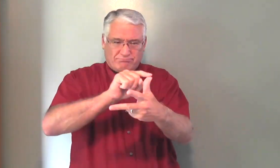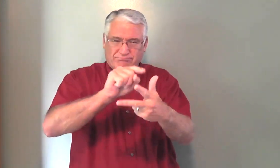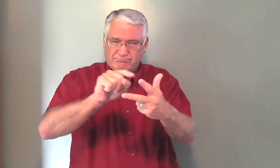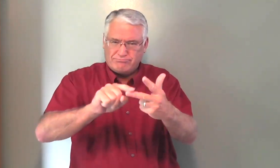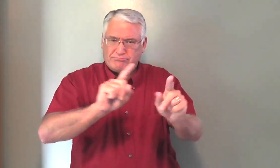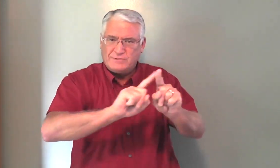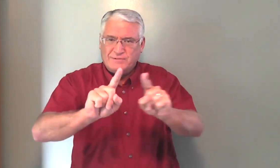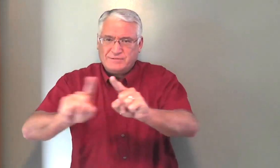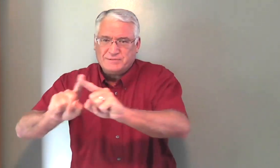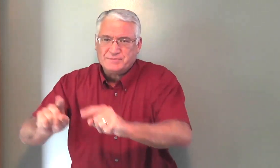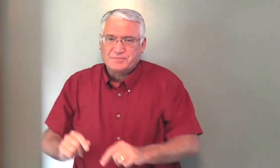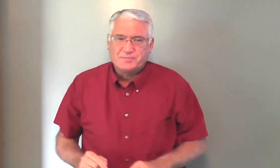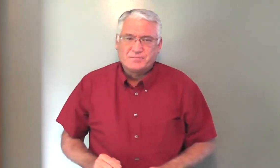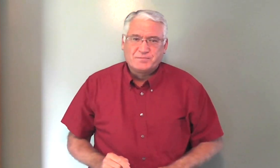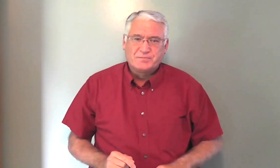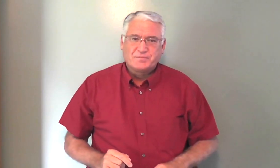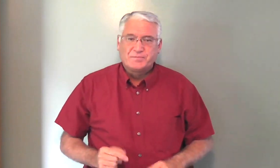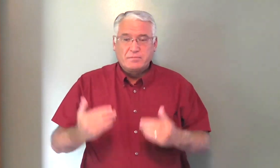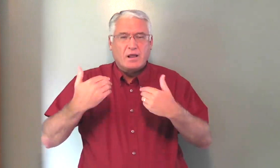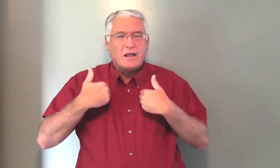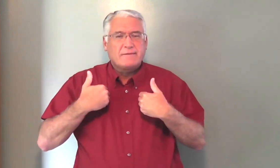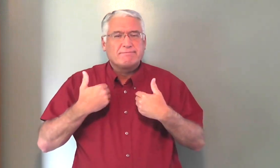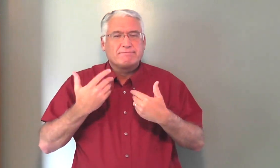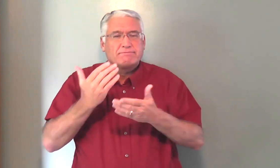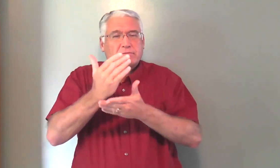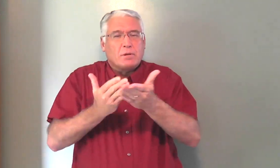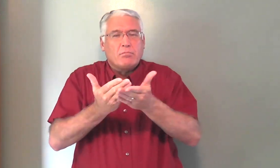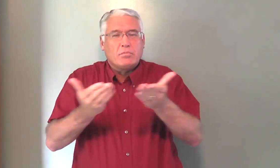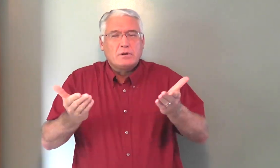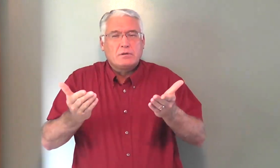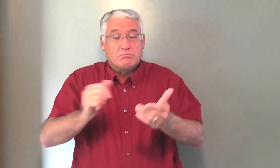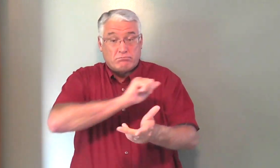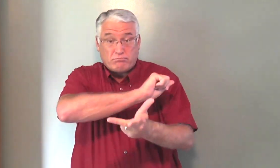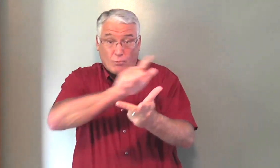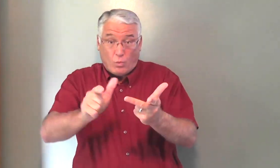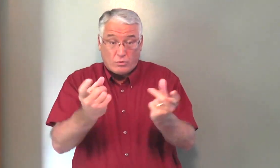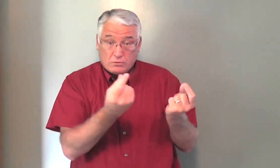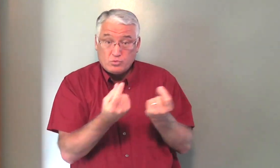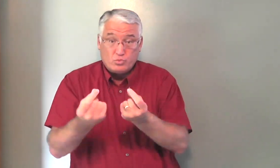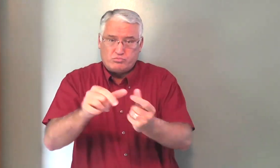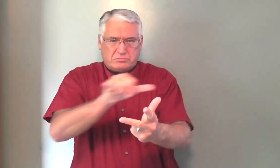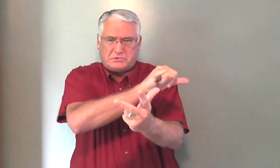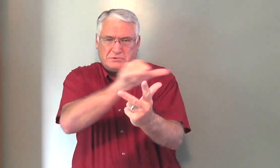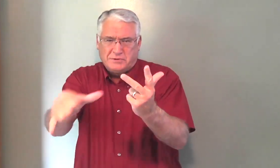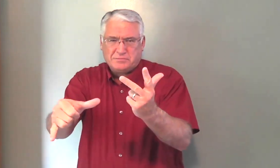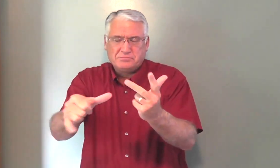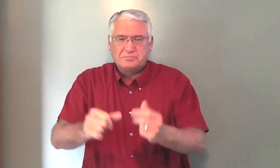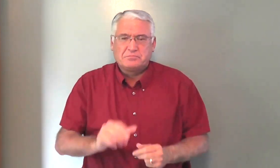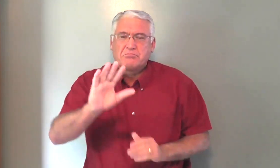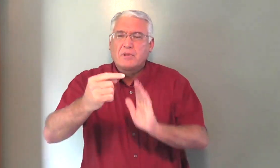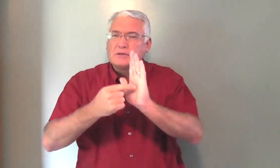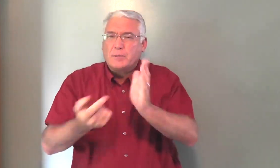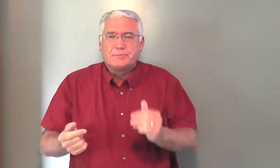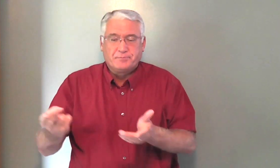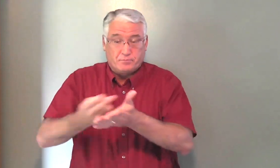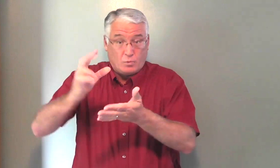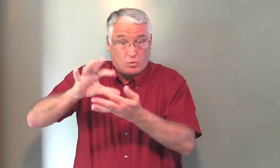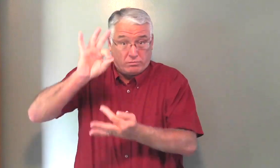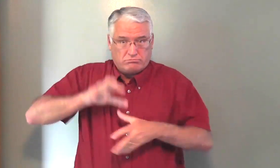persons, but their functions are different. They have some things that all three of them do that are the same. For example, the Holy Spirit